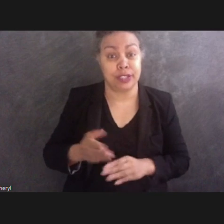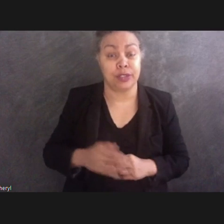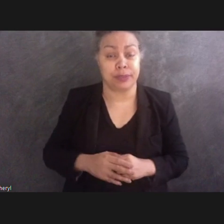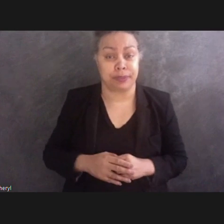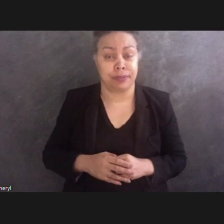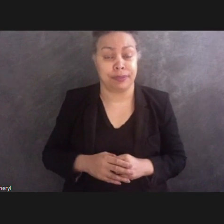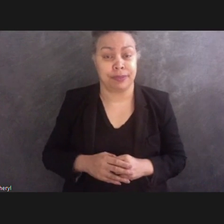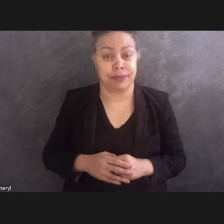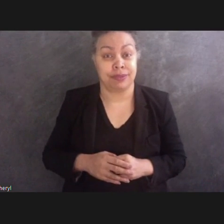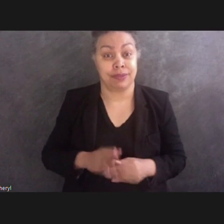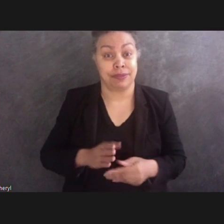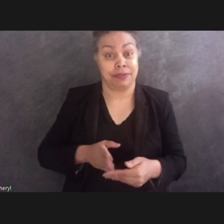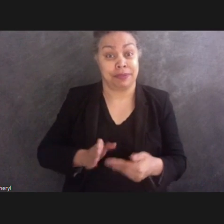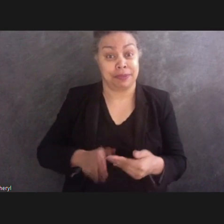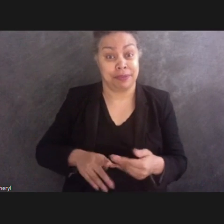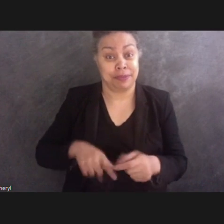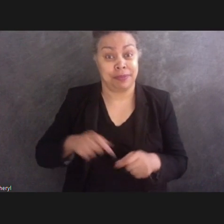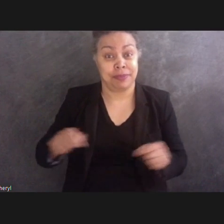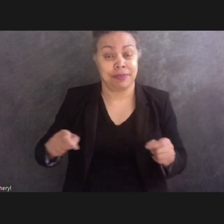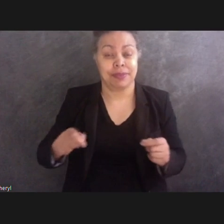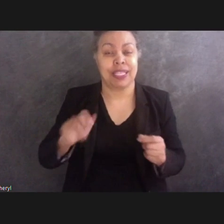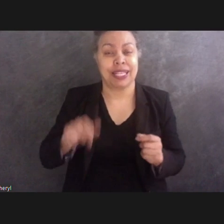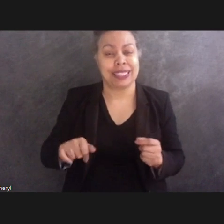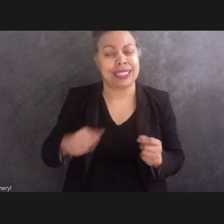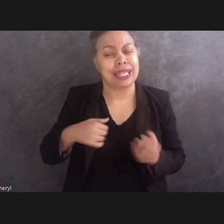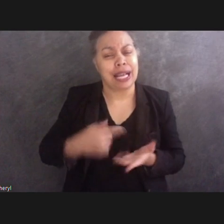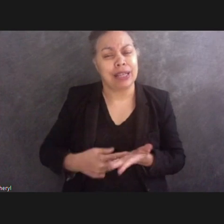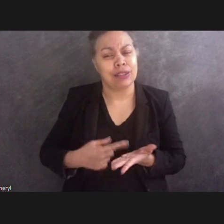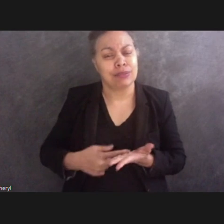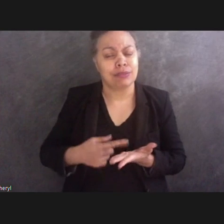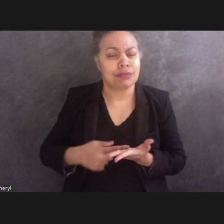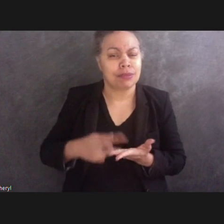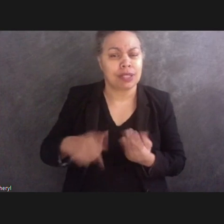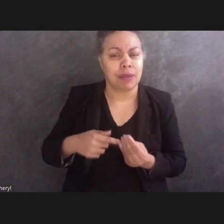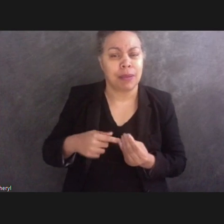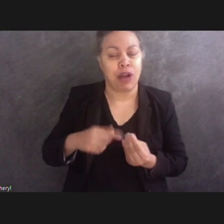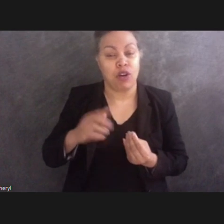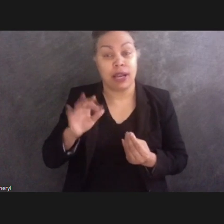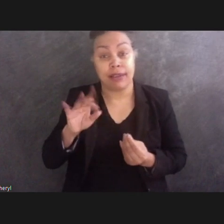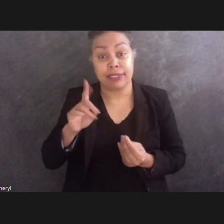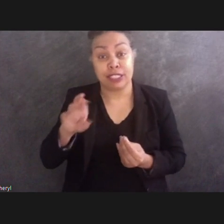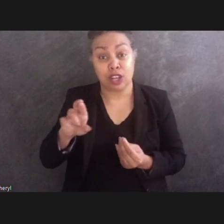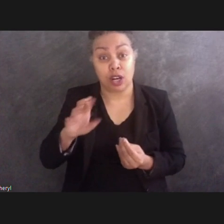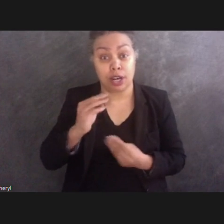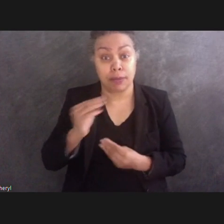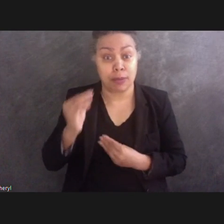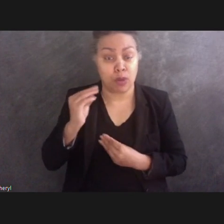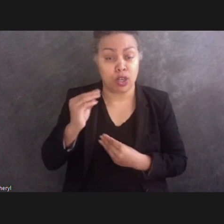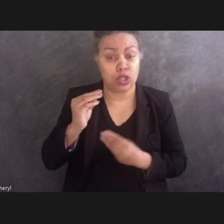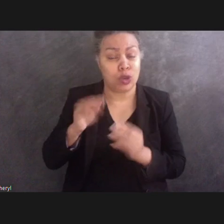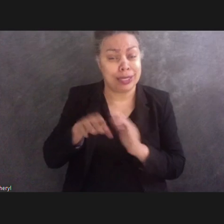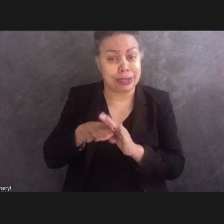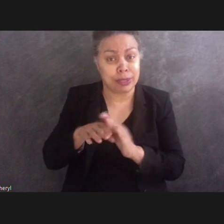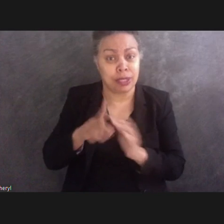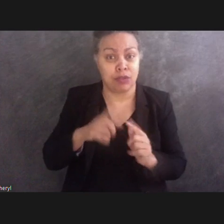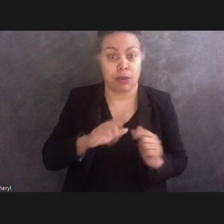in this report I explored the accessibility of the FDR Memorial from planning my visit to my experience at the site.